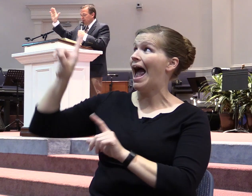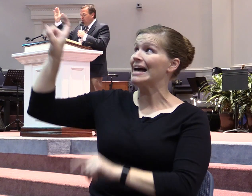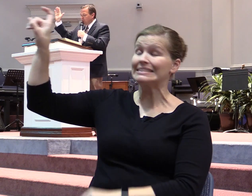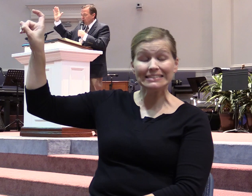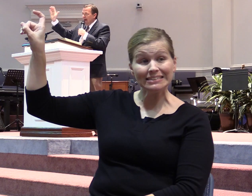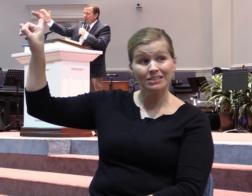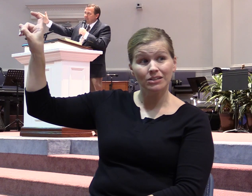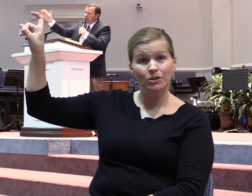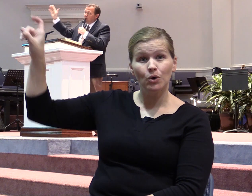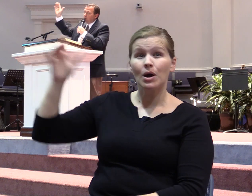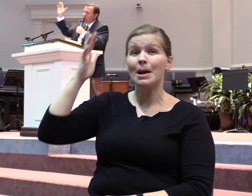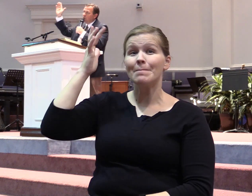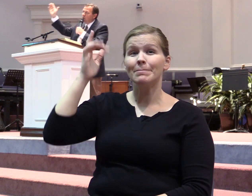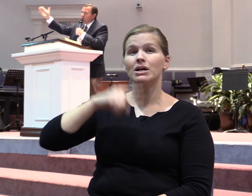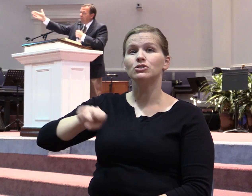because you're asking with the wrong motive.